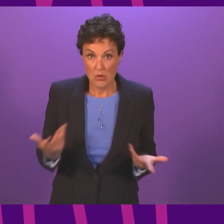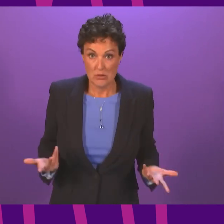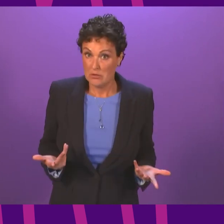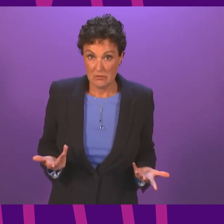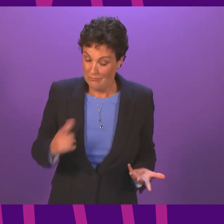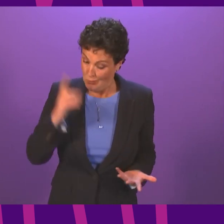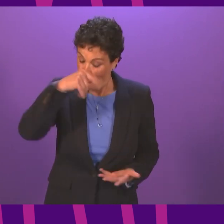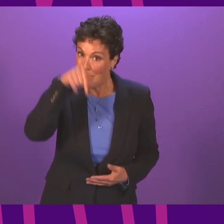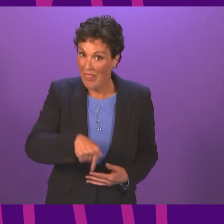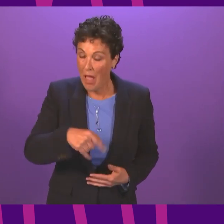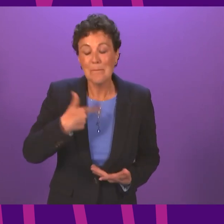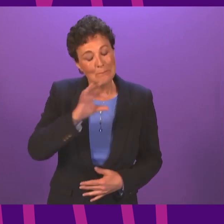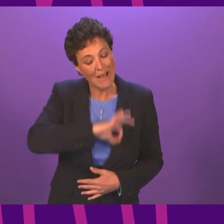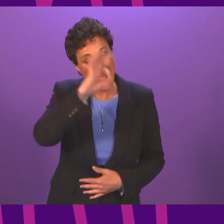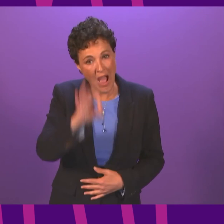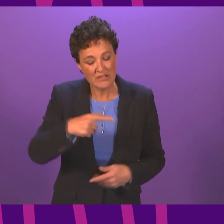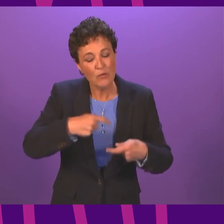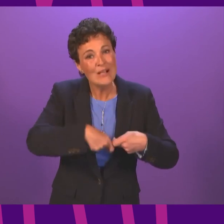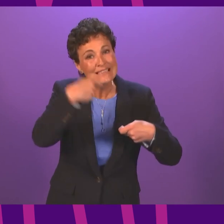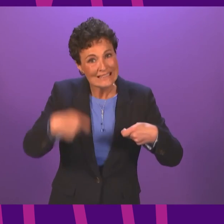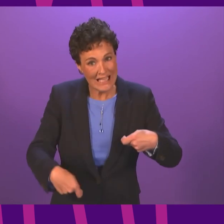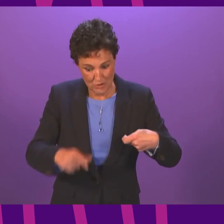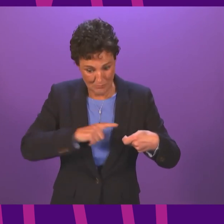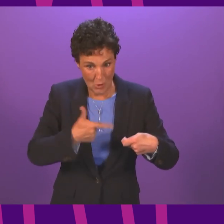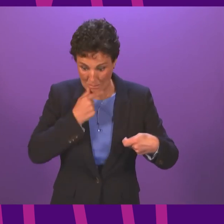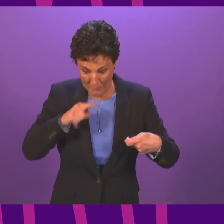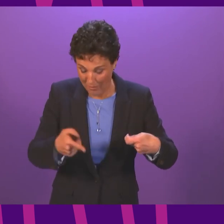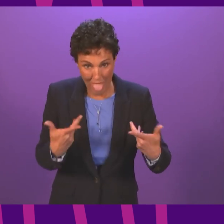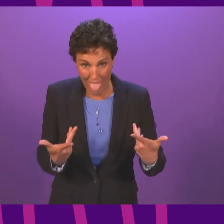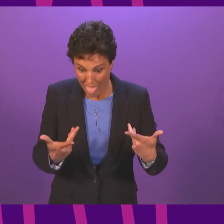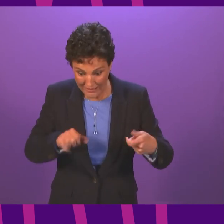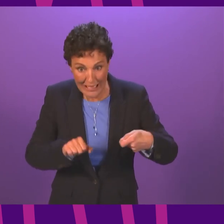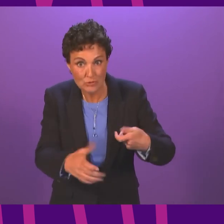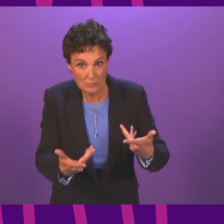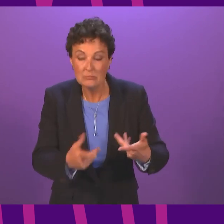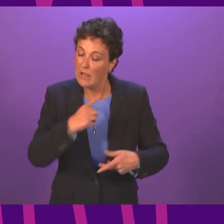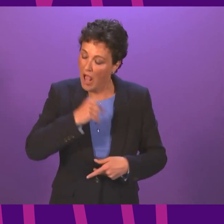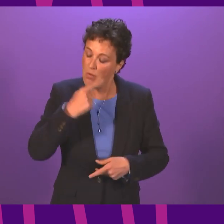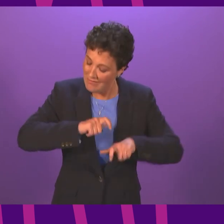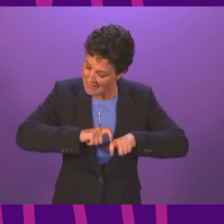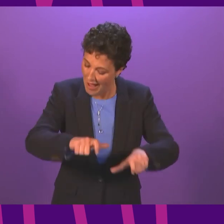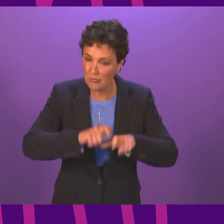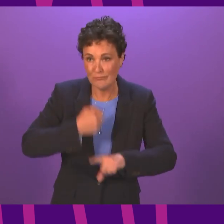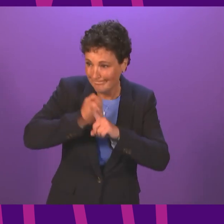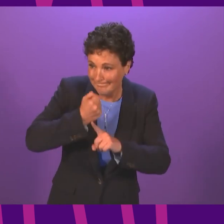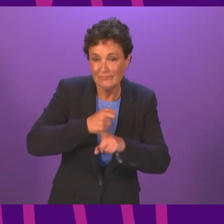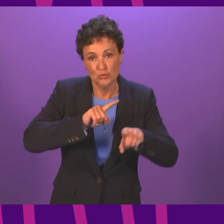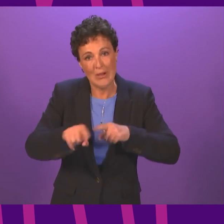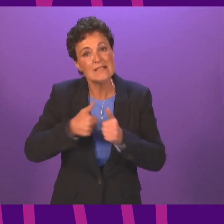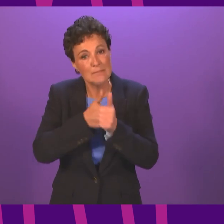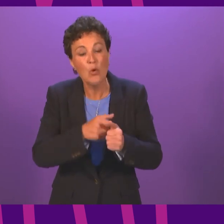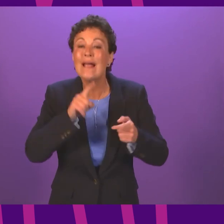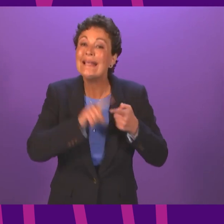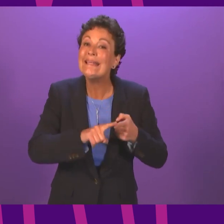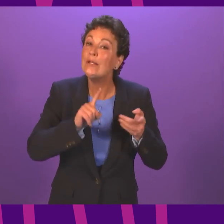I also requested an extension when I met with the UK Minister for Immigration Compliance and we will continue to do everything we can to support EU